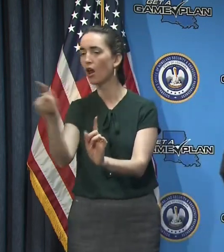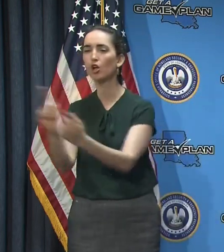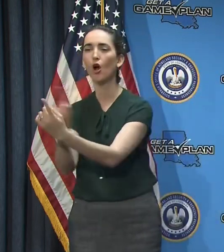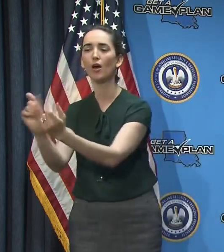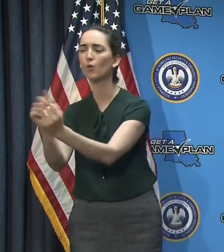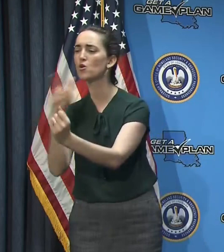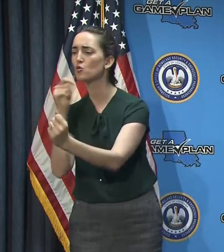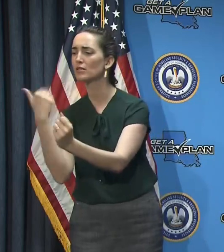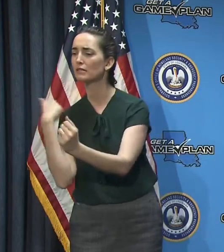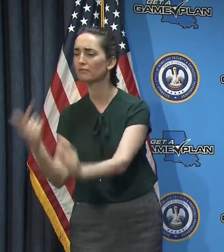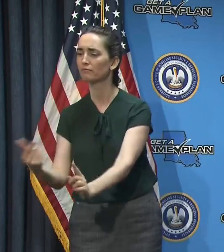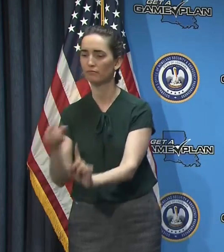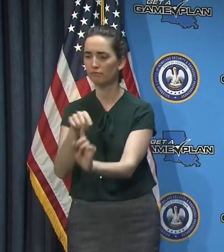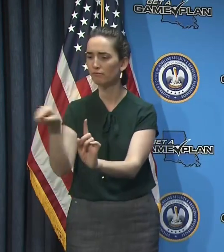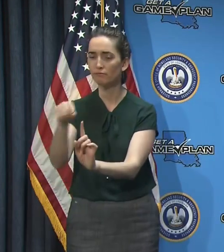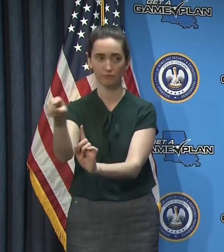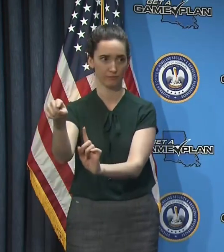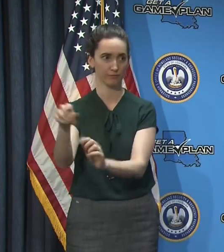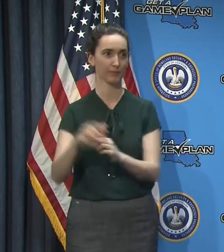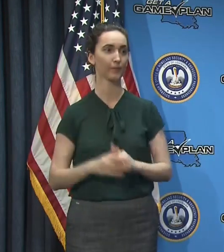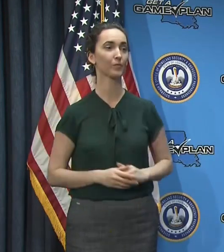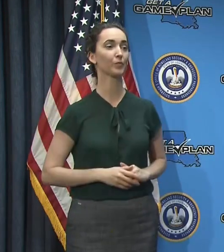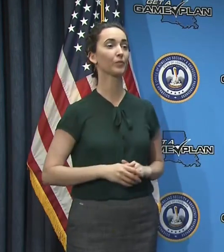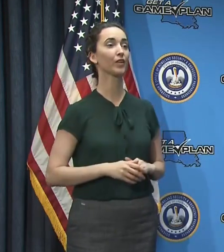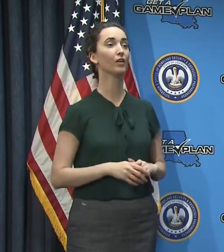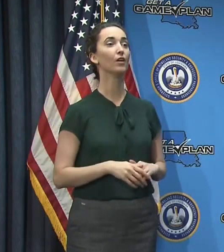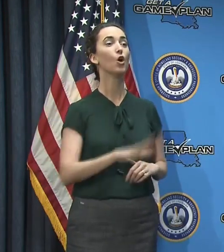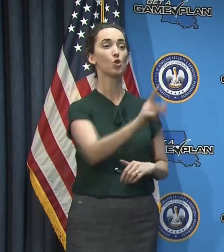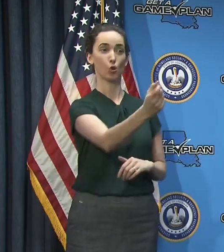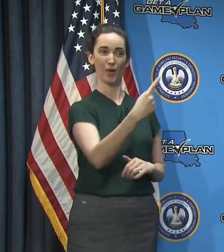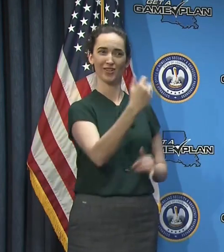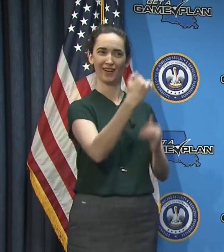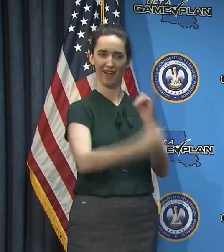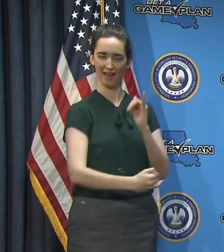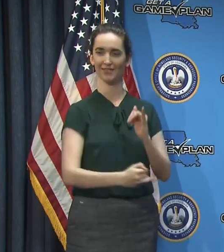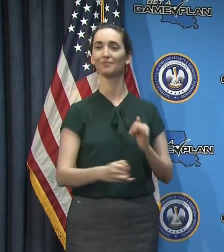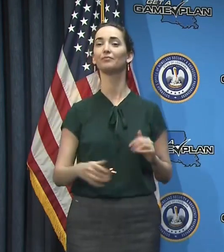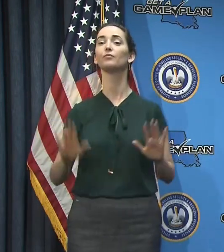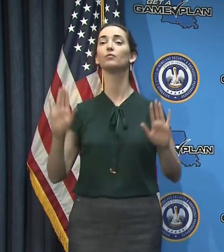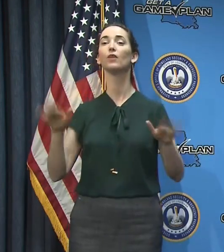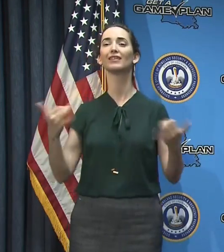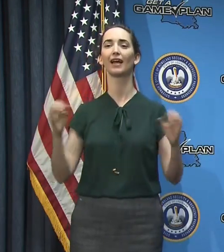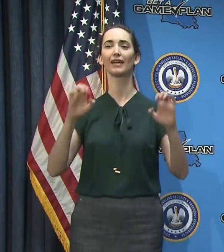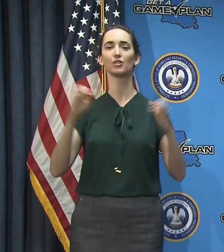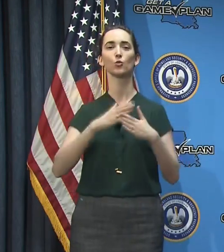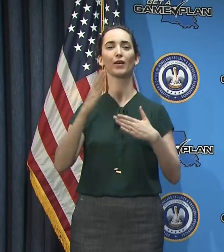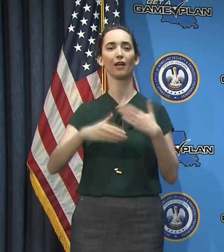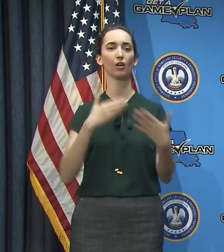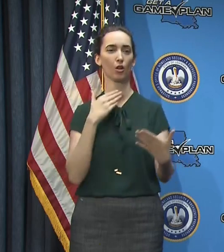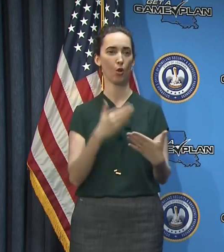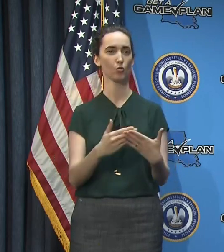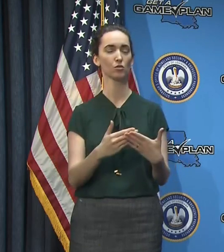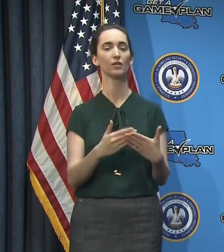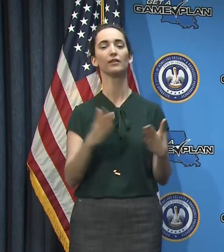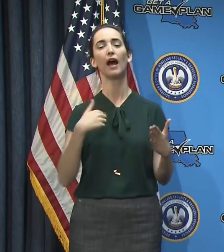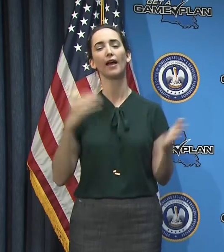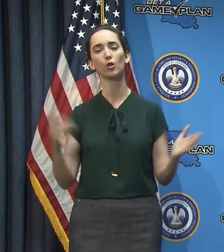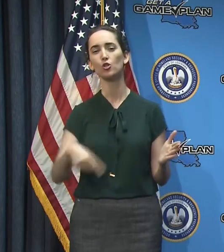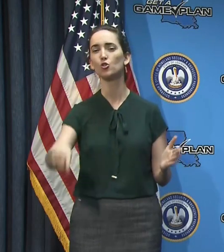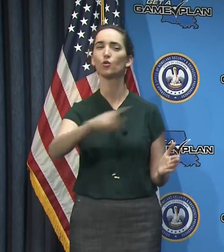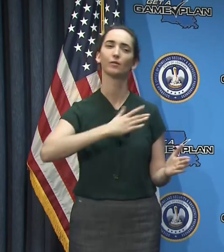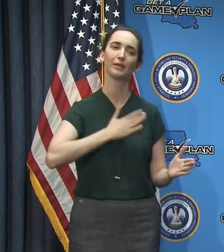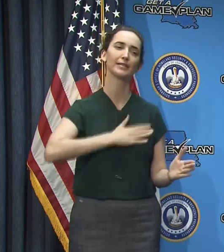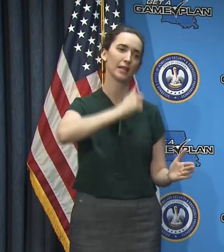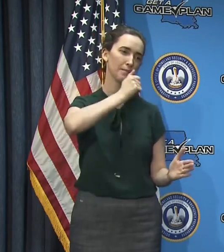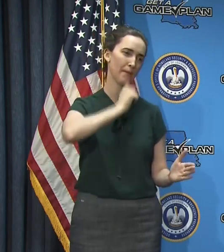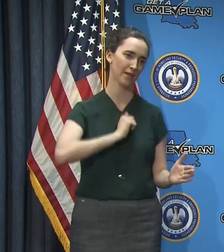Okay. So that's, that'll be the last of the questions today. Um, as we approach Easter weekend, I'm going to again encourage people to be patient, um, do what